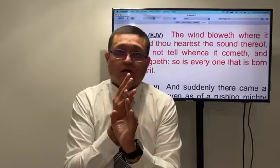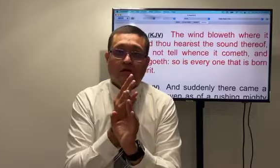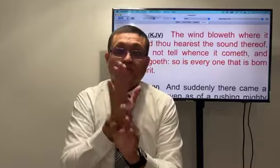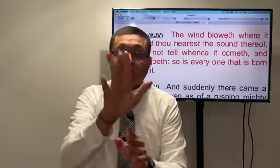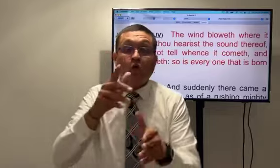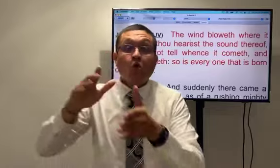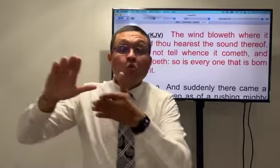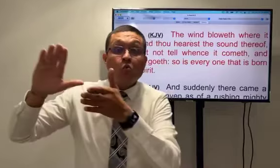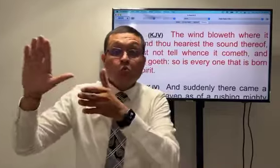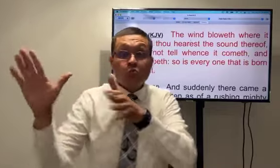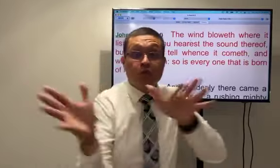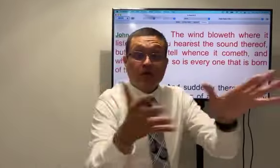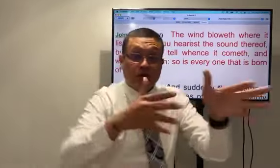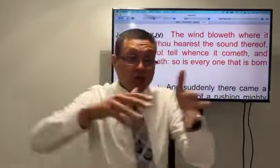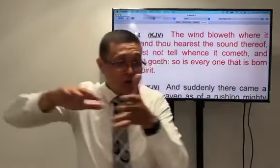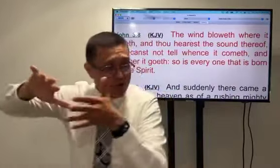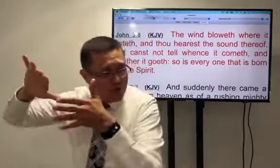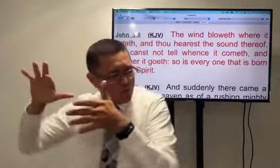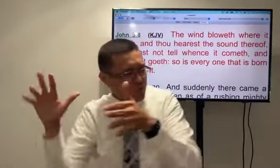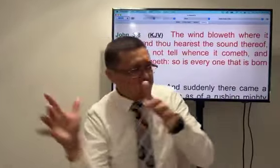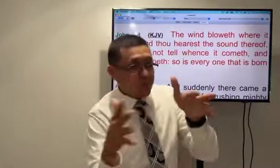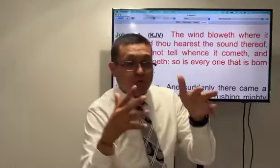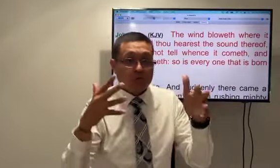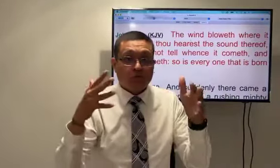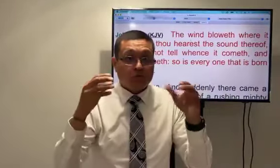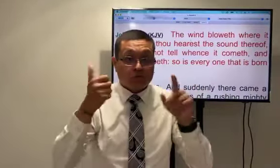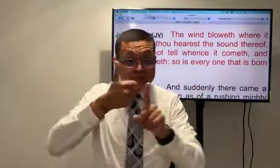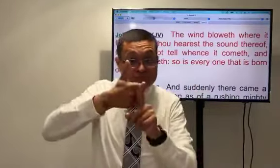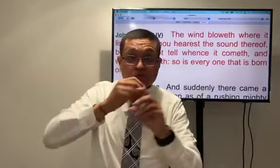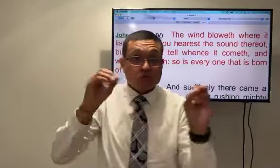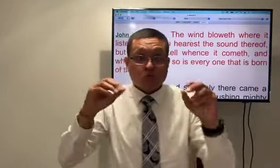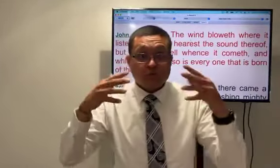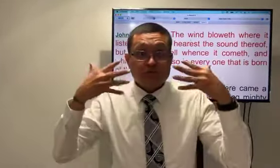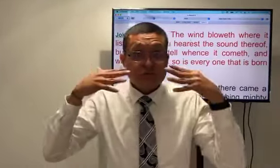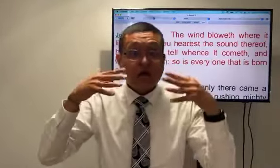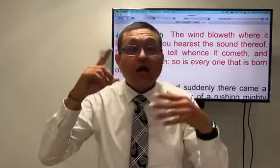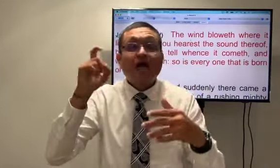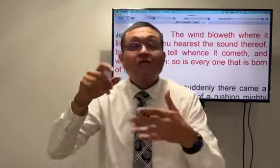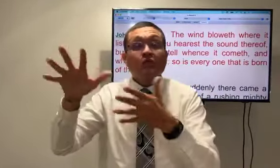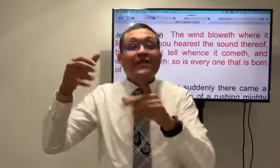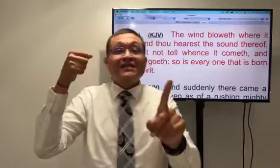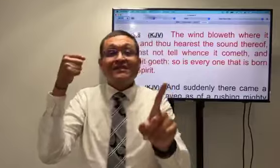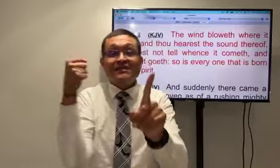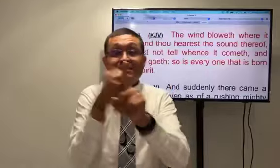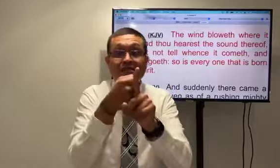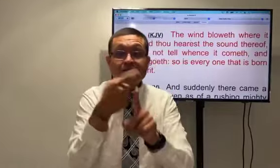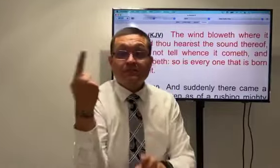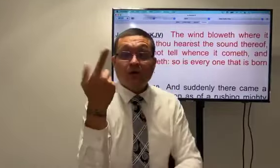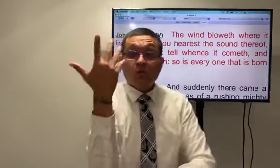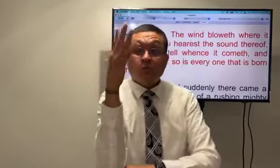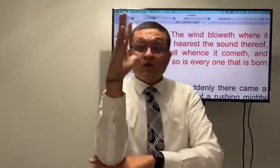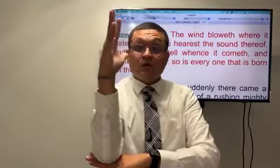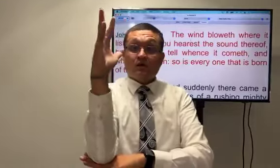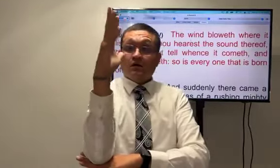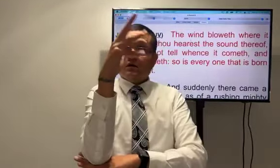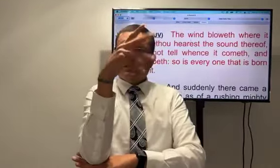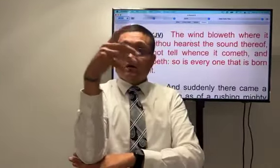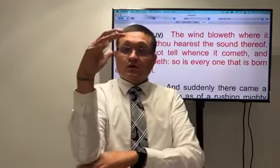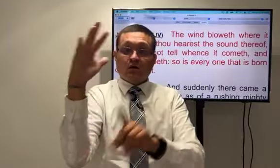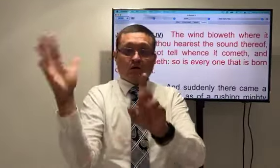but in being born again how do you know that you've been born again if the wind doesn't have a sound